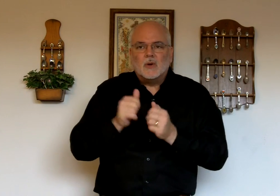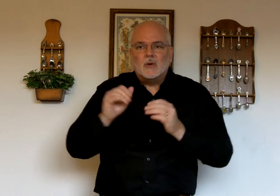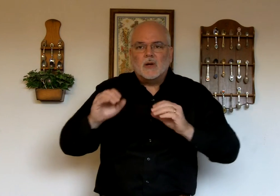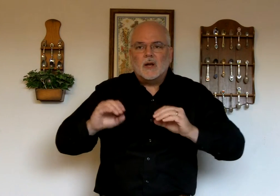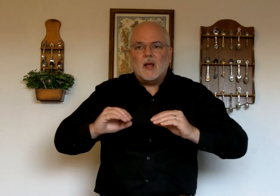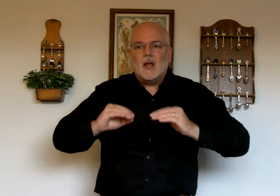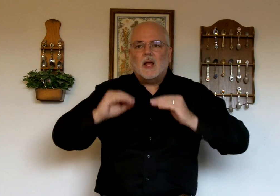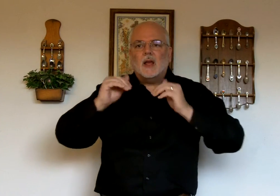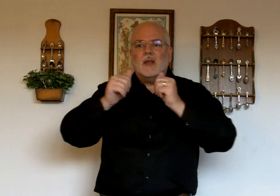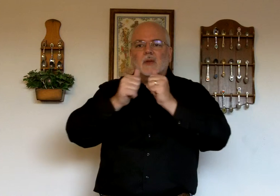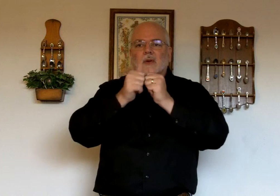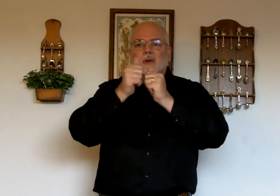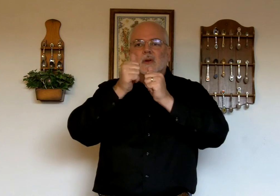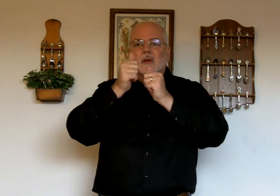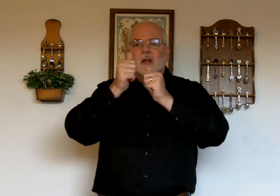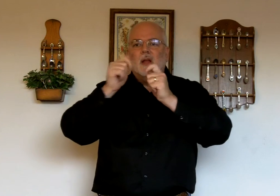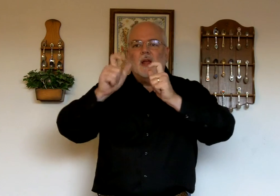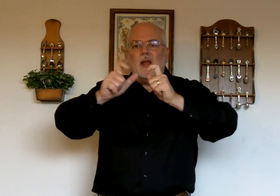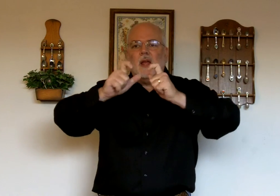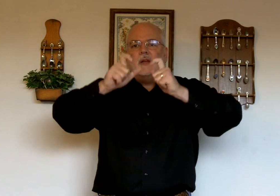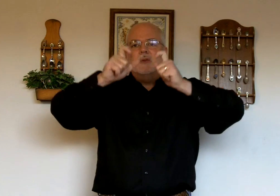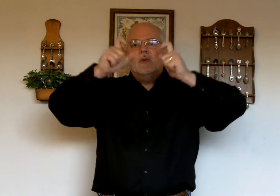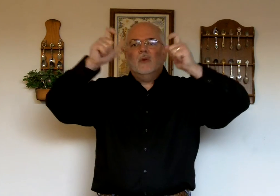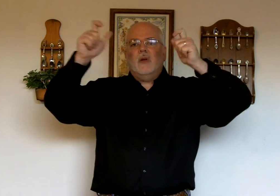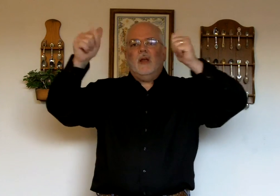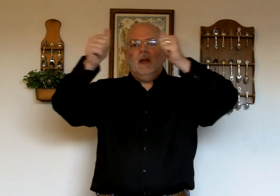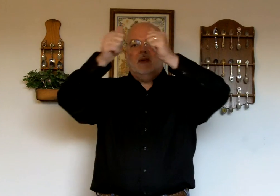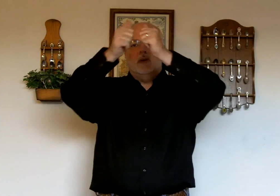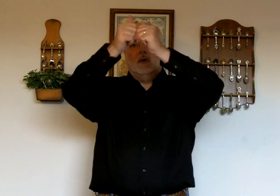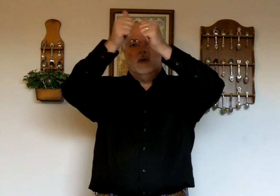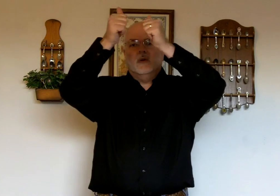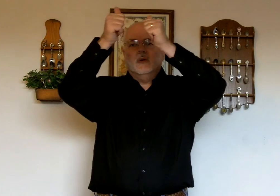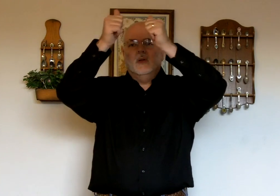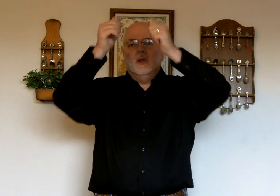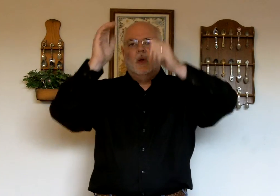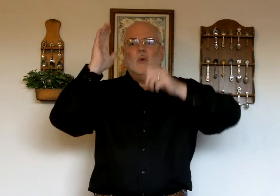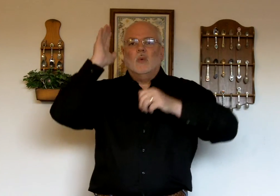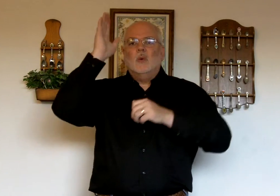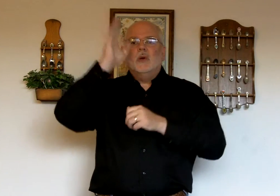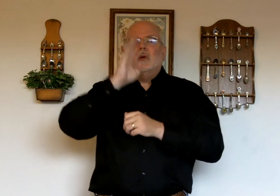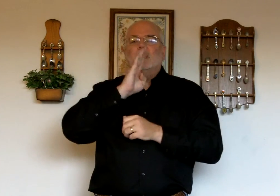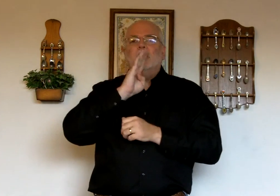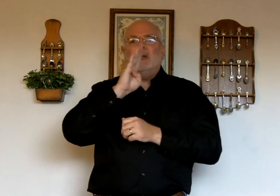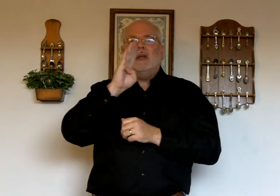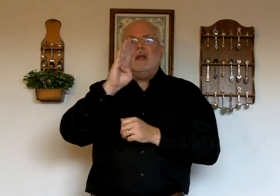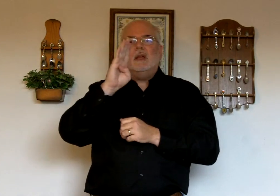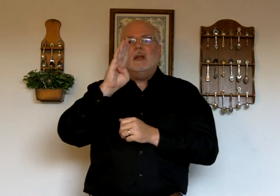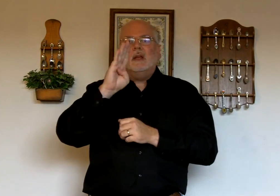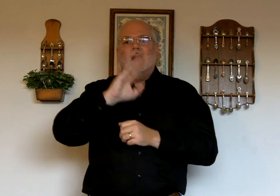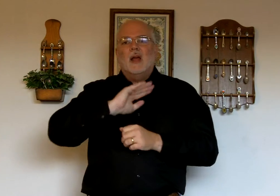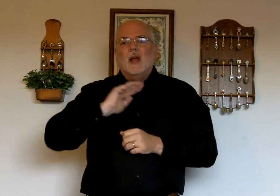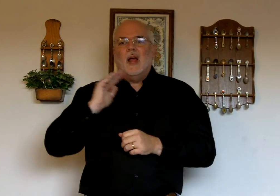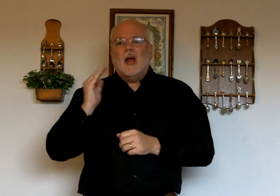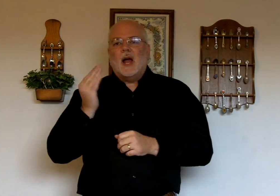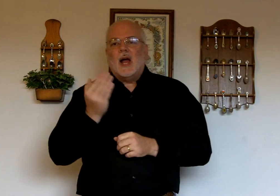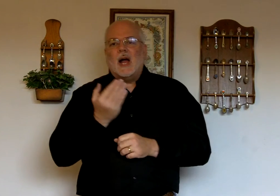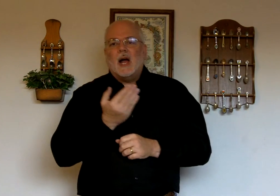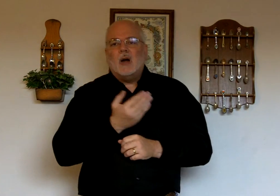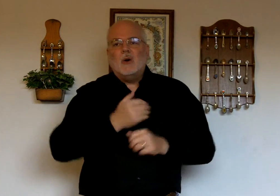higher, and greater, will be our